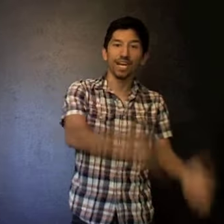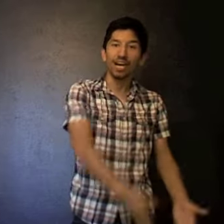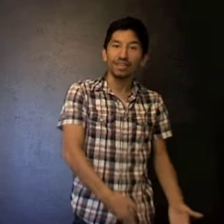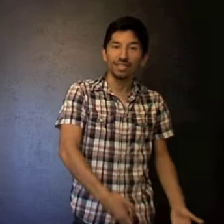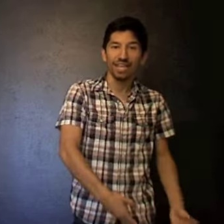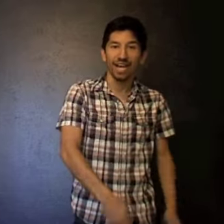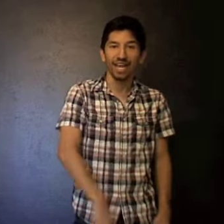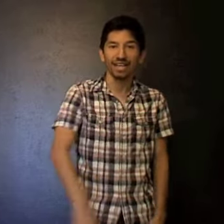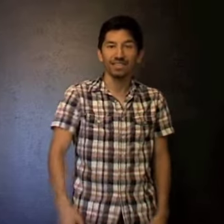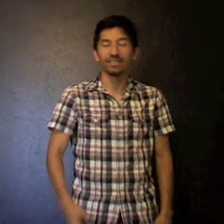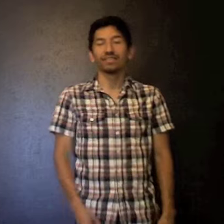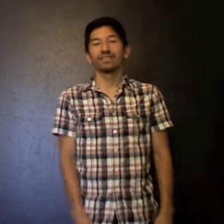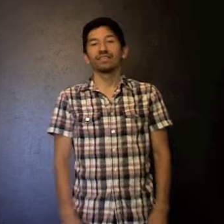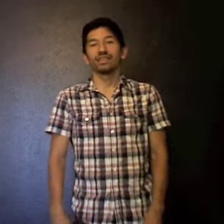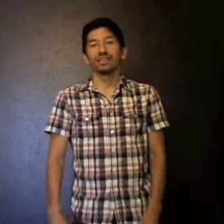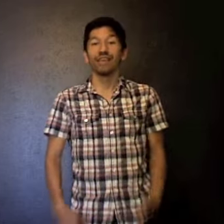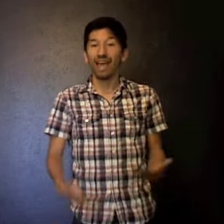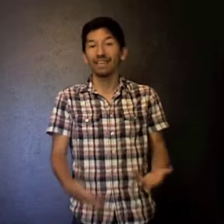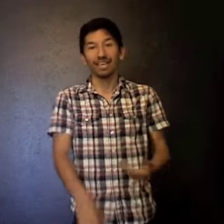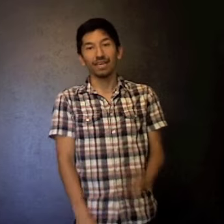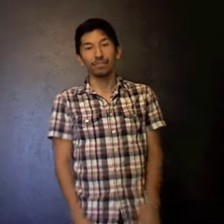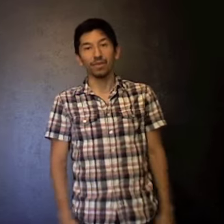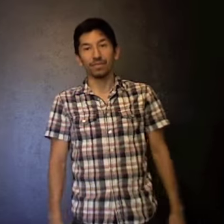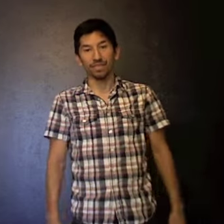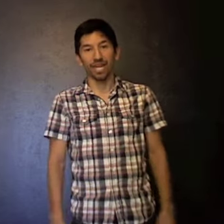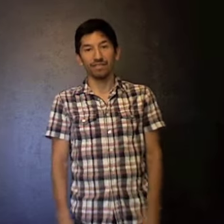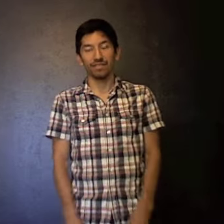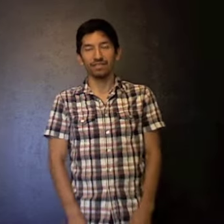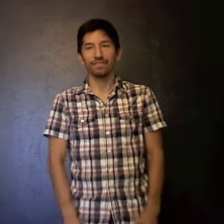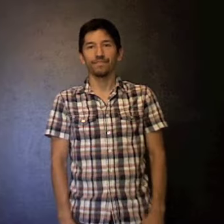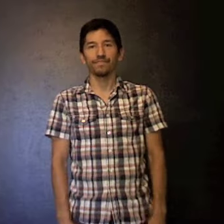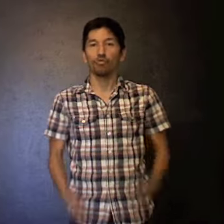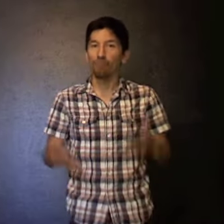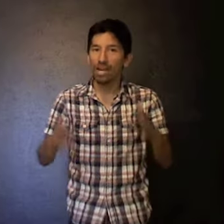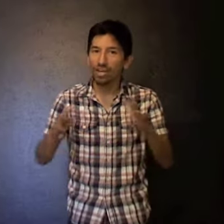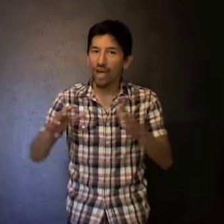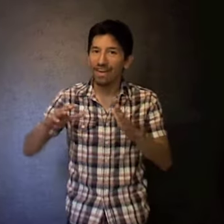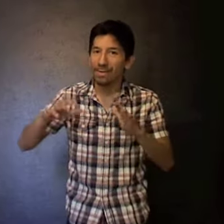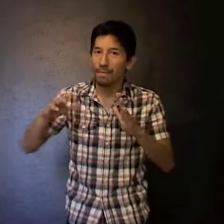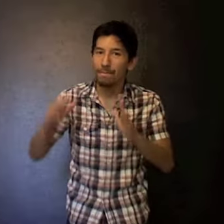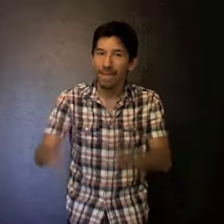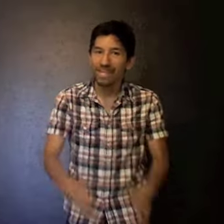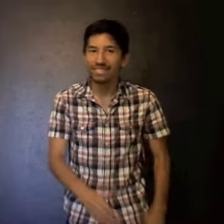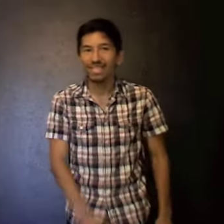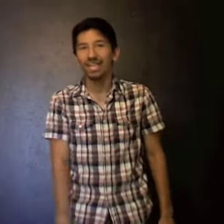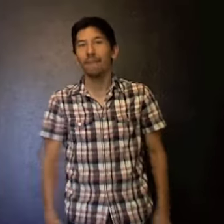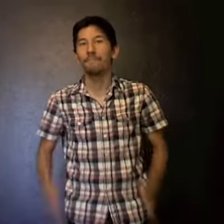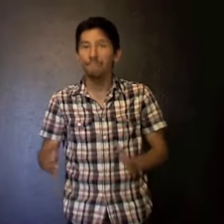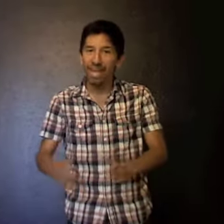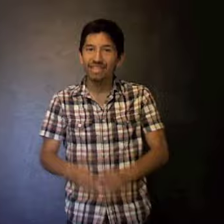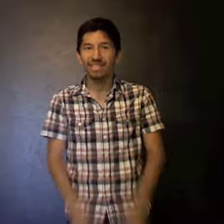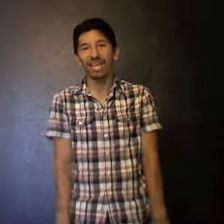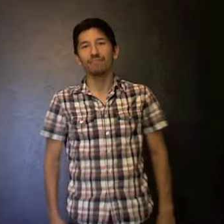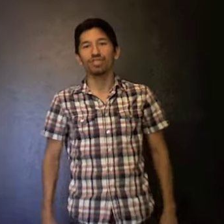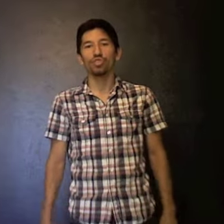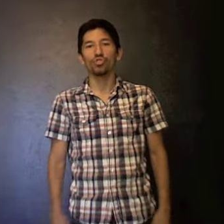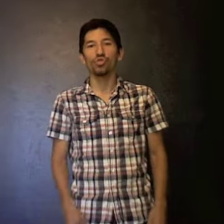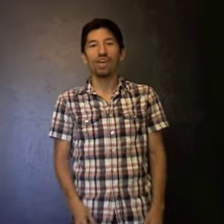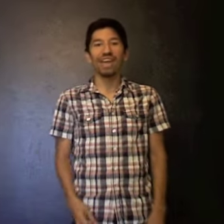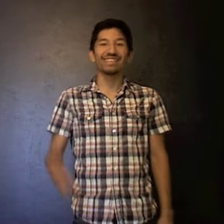other side, yeah, the Heat pretty much have this. Rondo had an amazing, amazing game two. And the